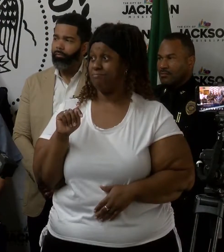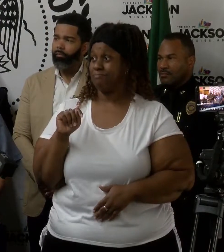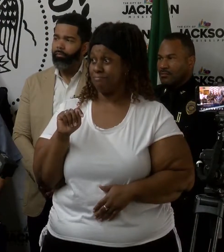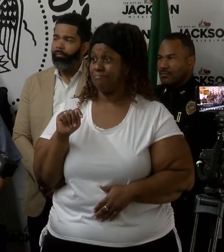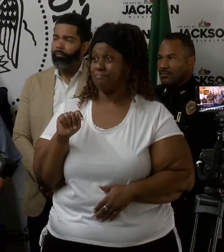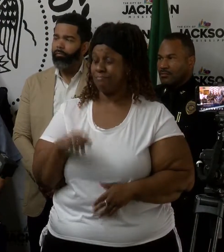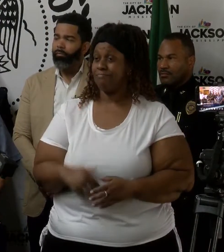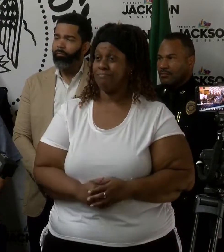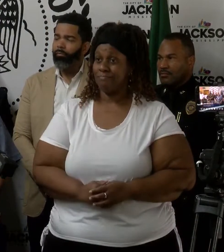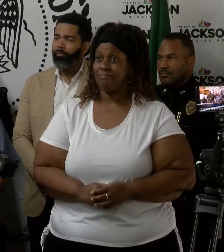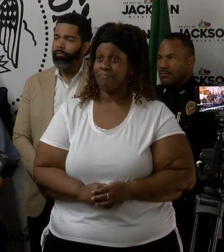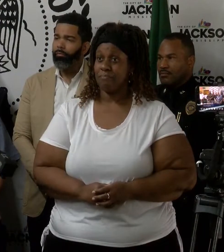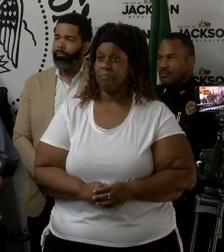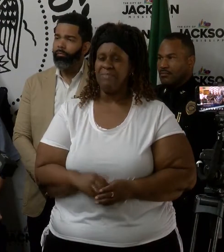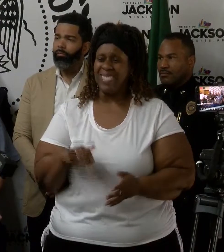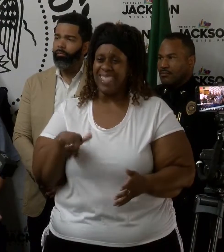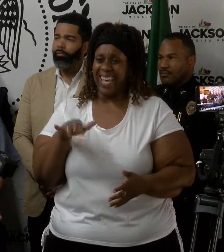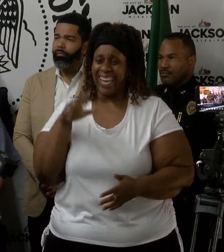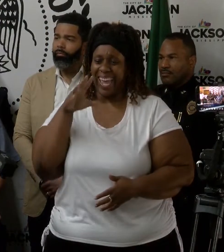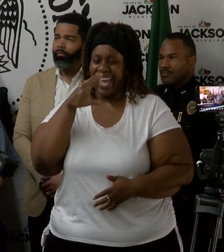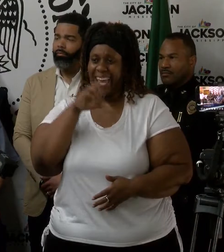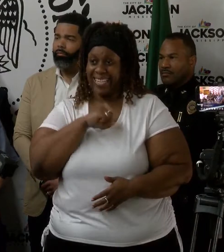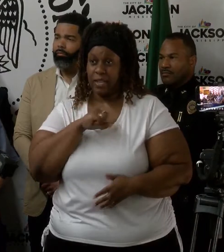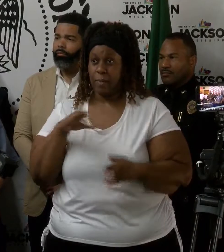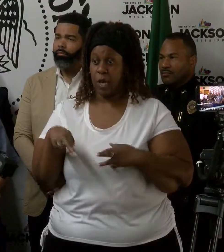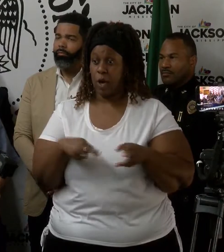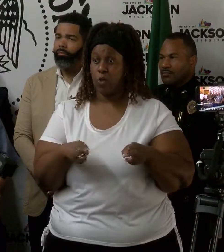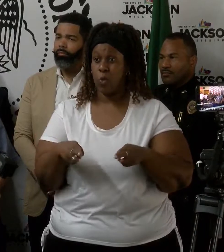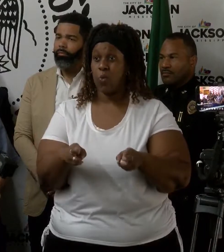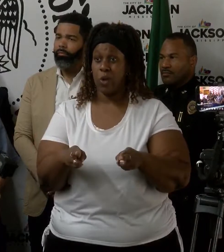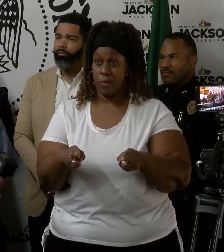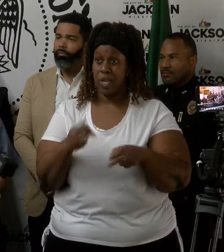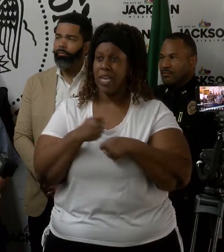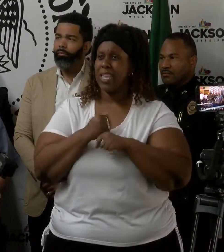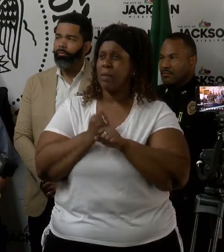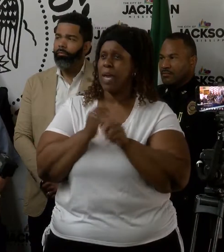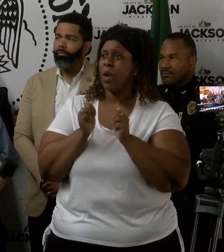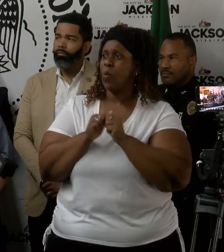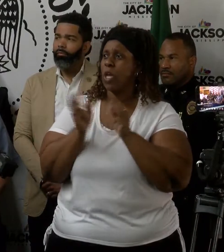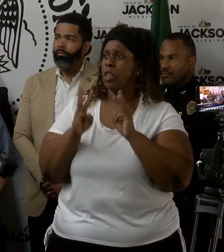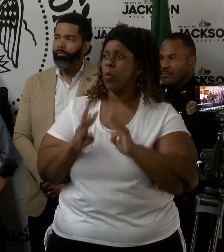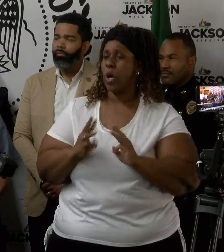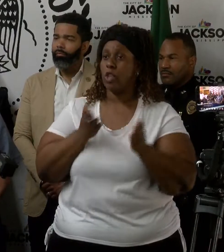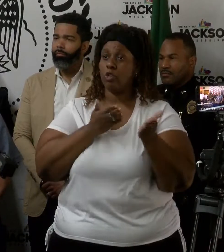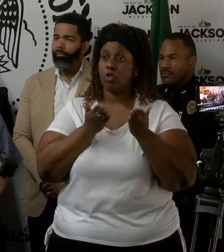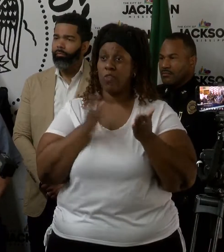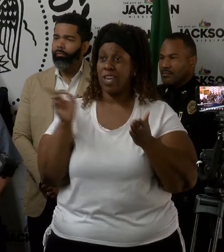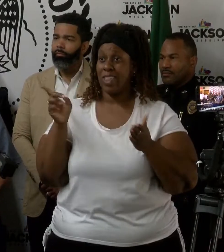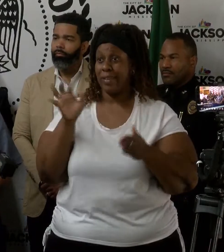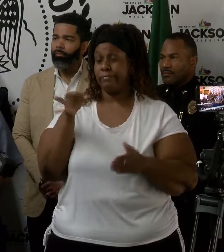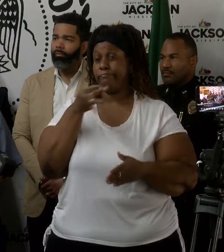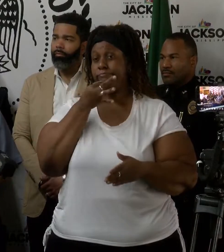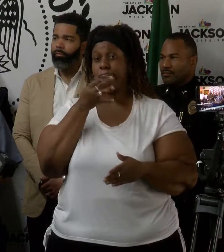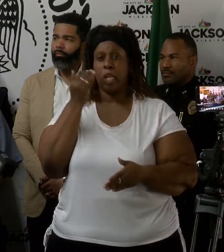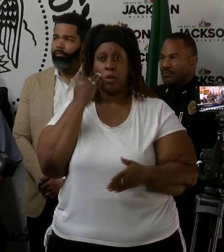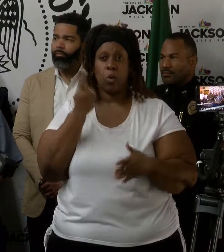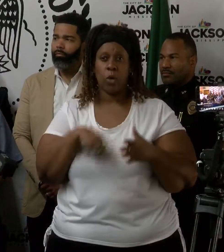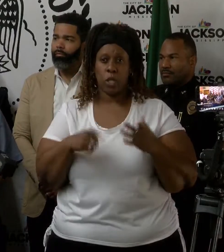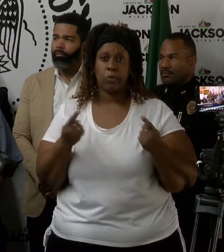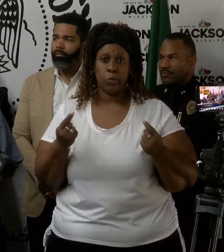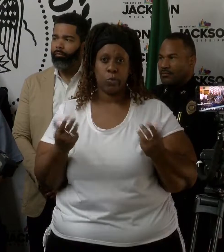And the estimates of the river stages and so forth are made by the Weather Service, by the experts in Slidell, and they know what they're doing.